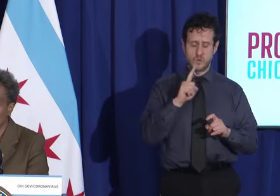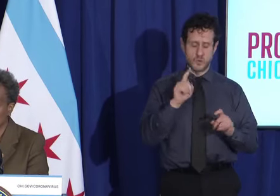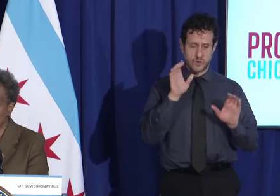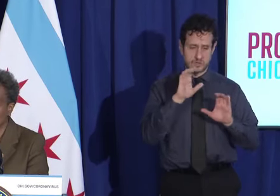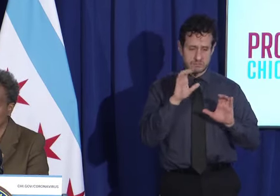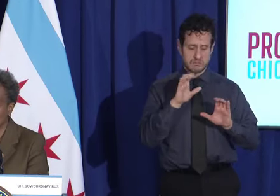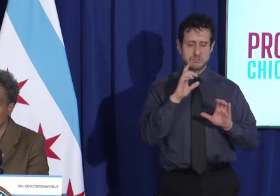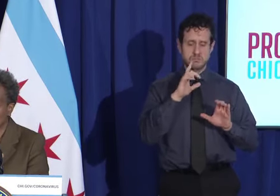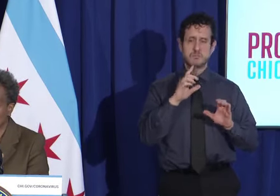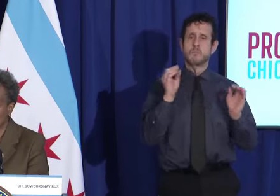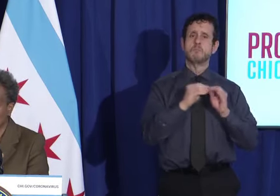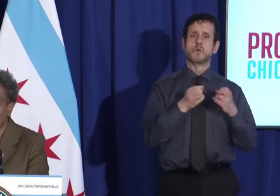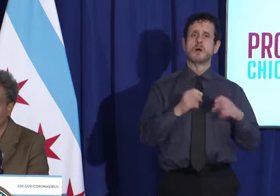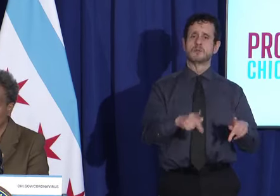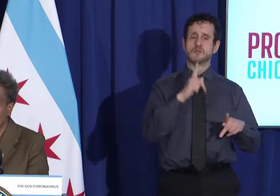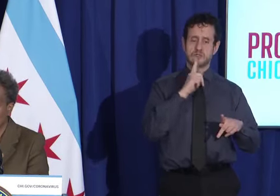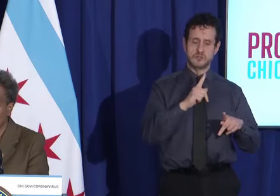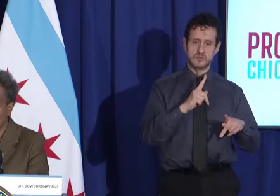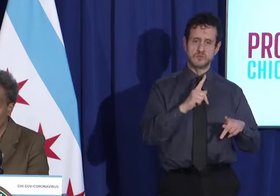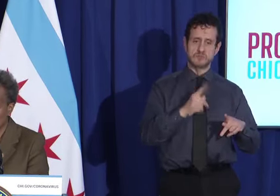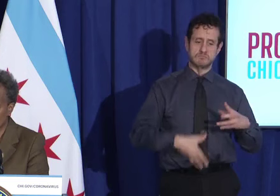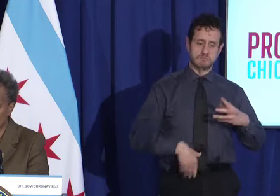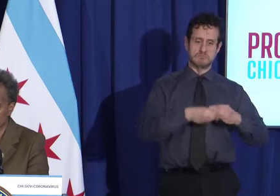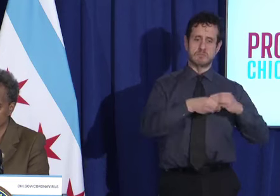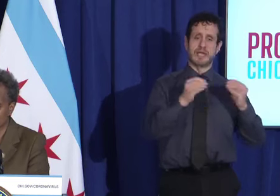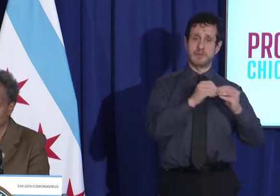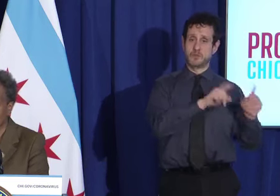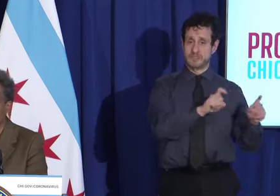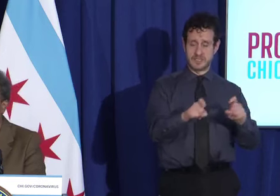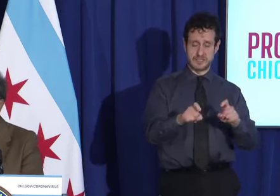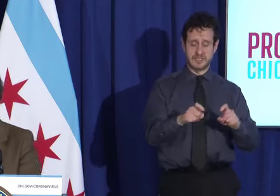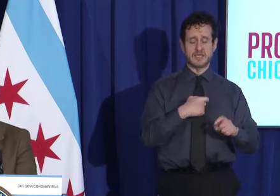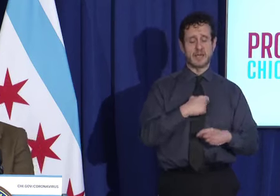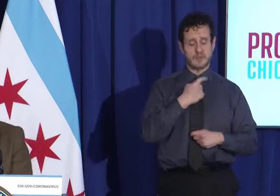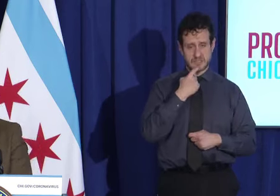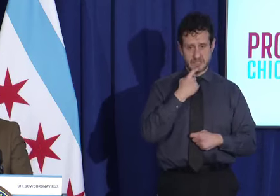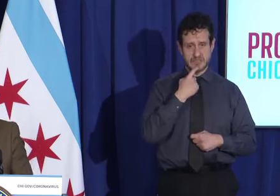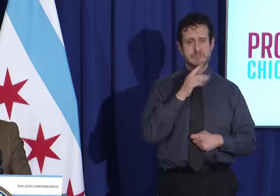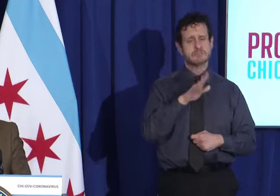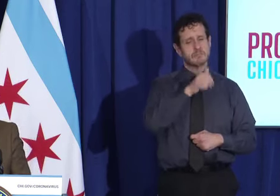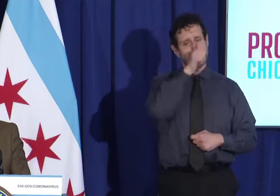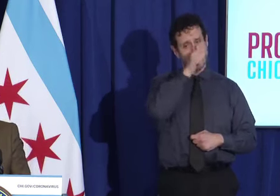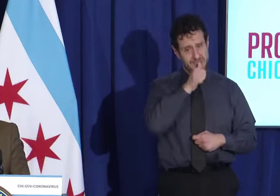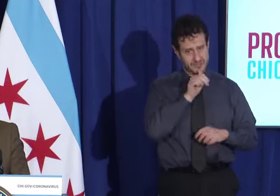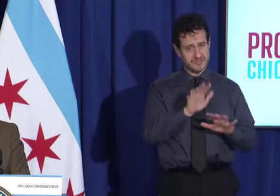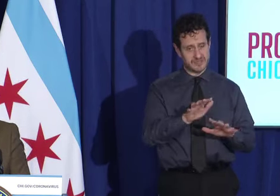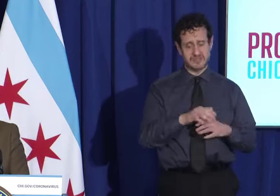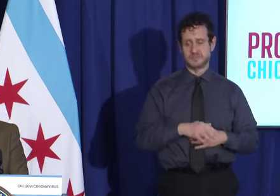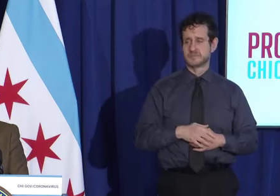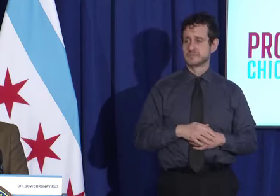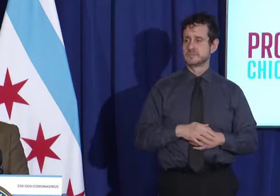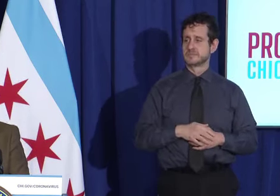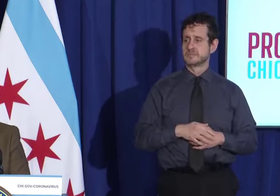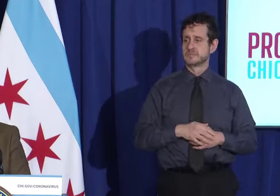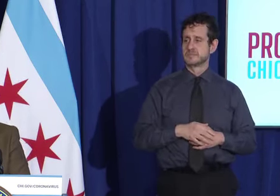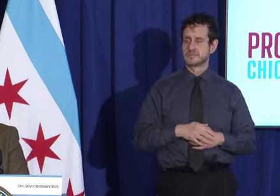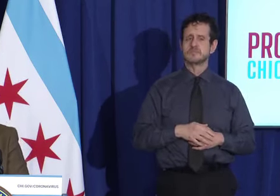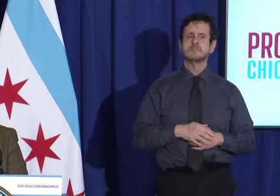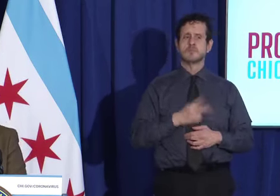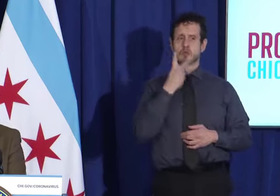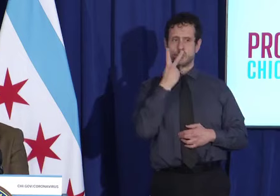to do that. And all I can say is people should be patient. I think what you're seeing in the lines,